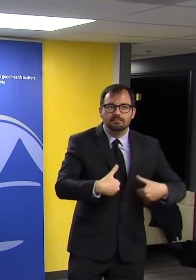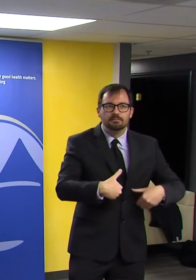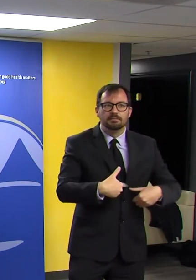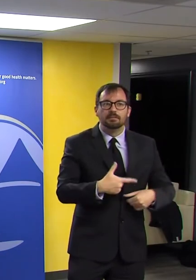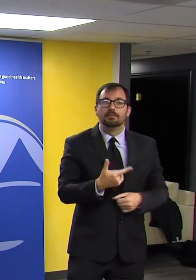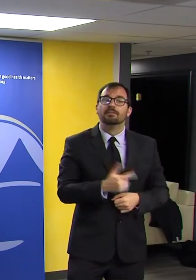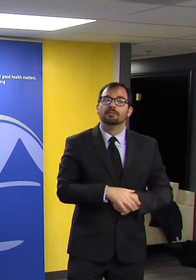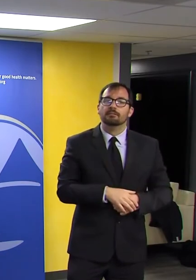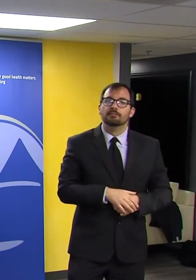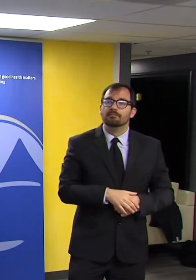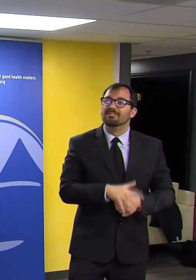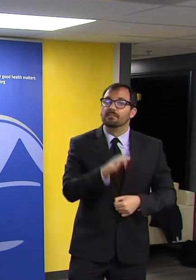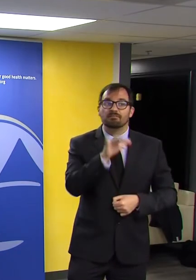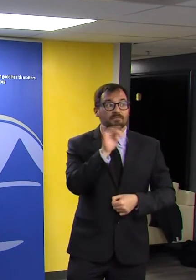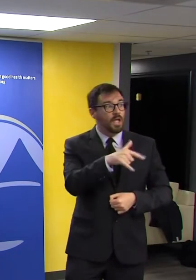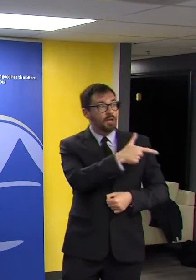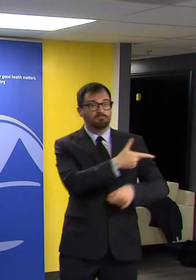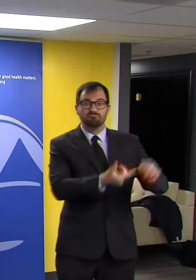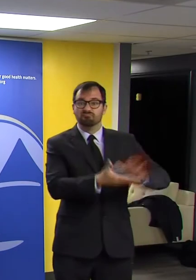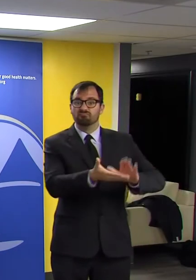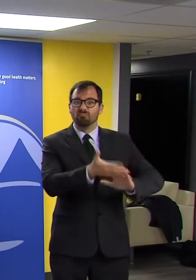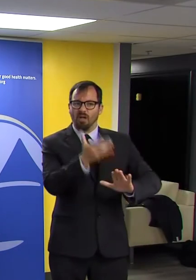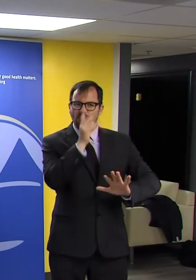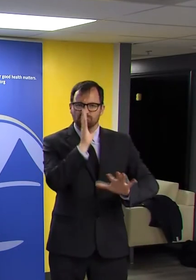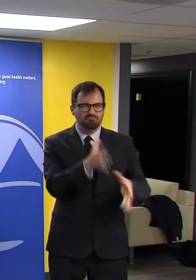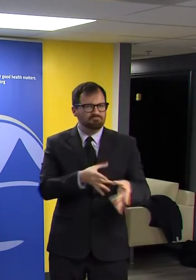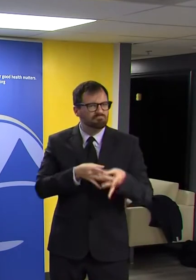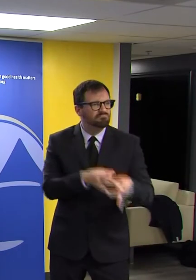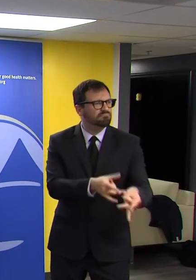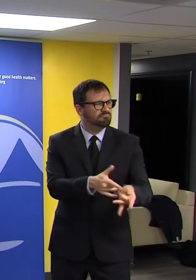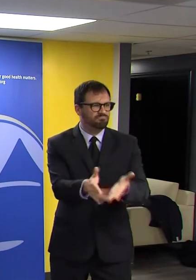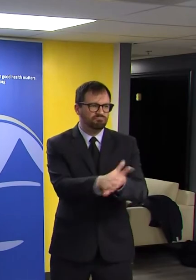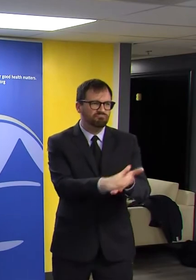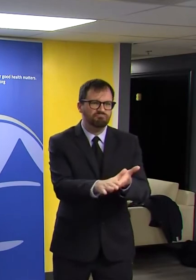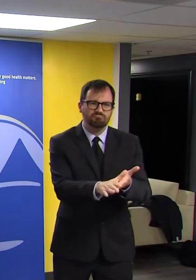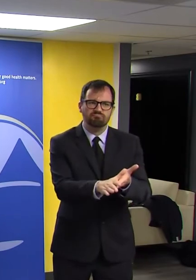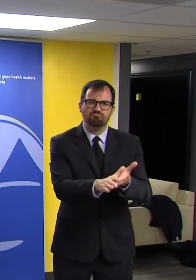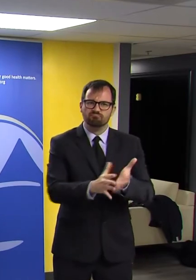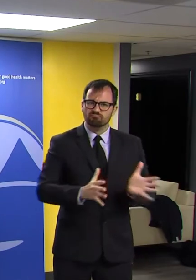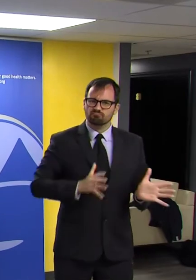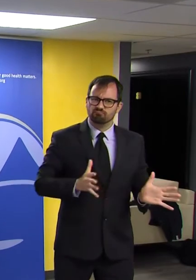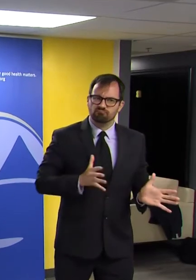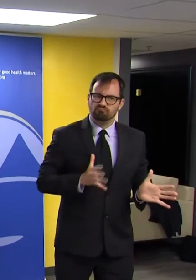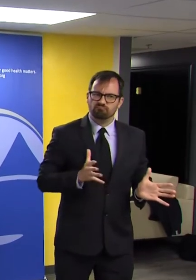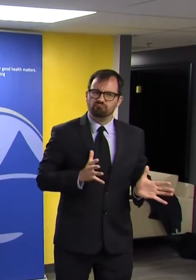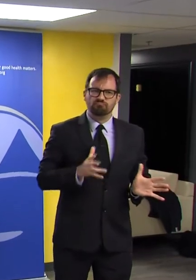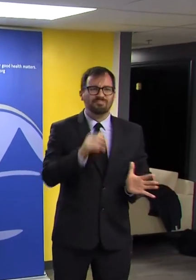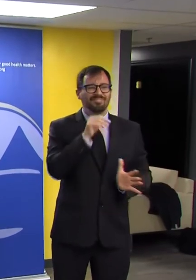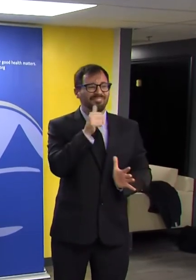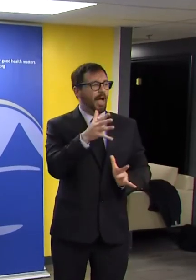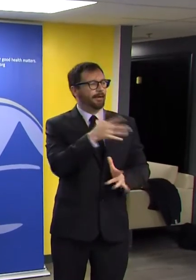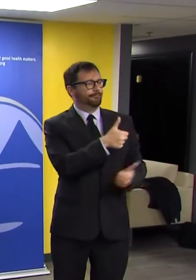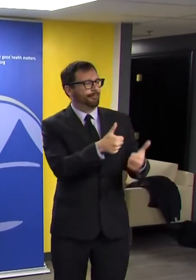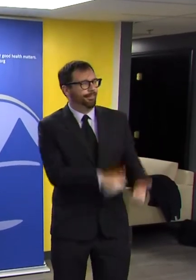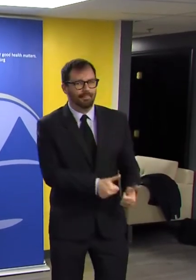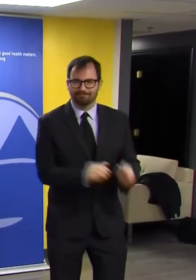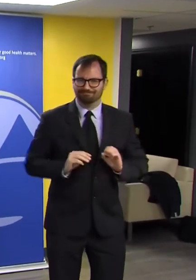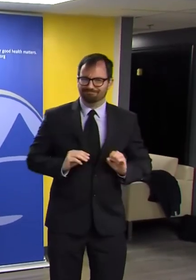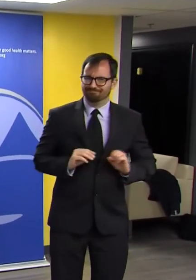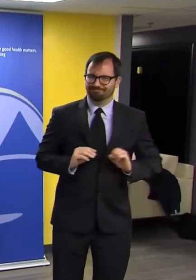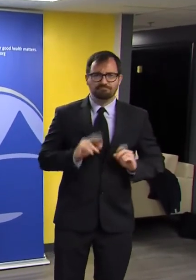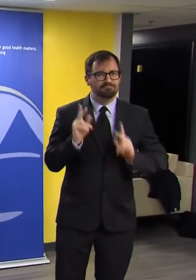The food pantry is just a way to open the door to individuals and meet whatever it is they need. For food,